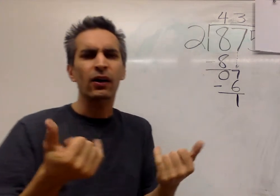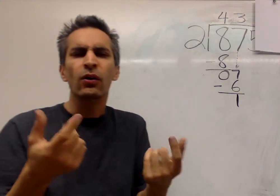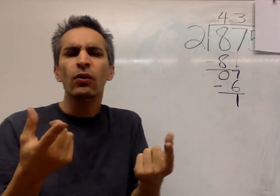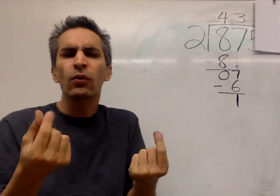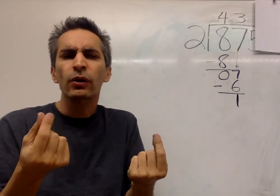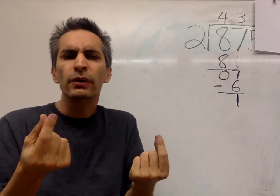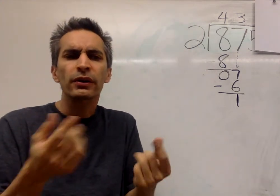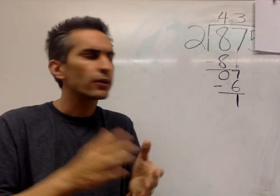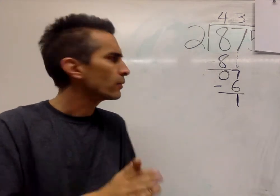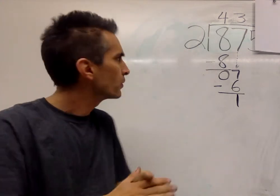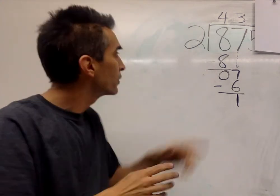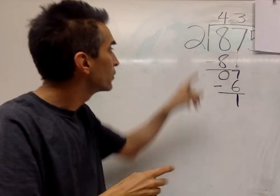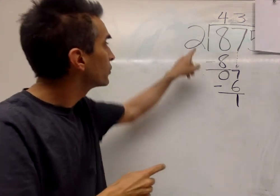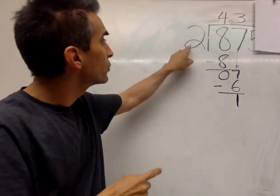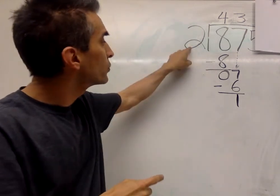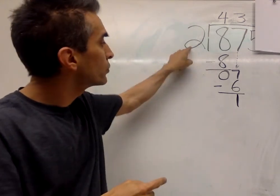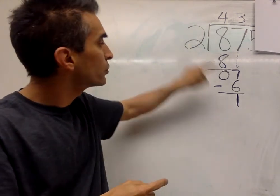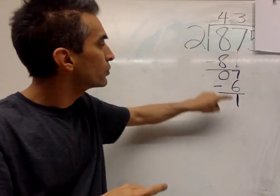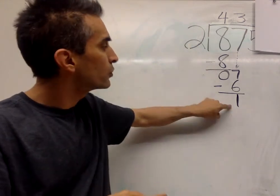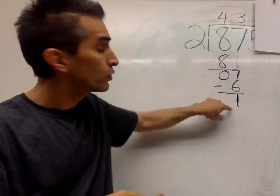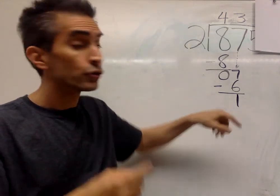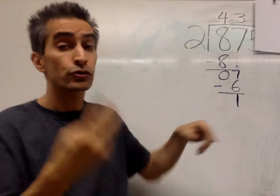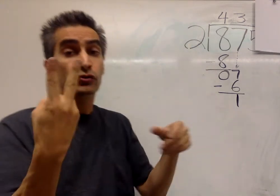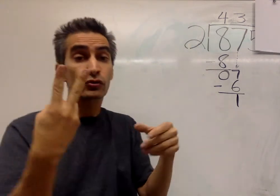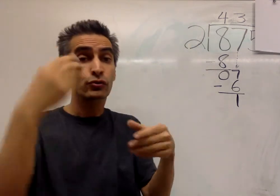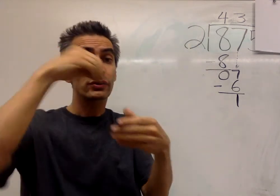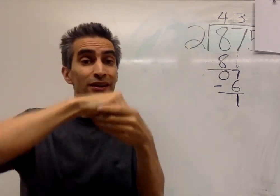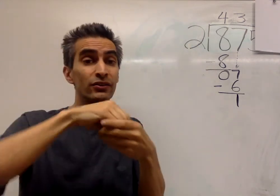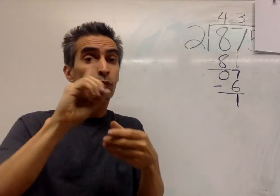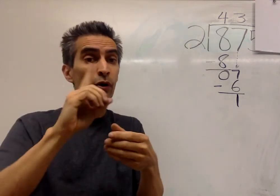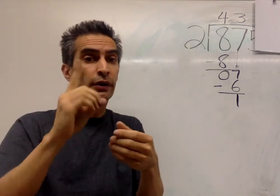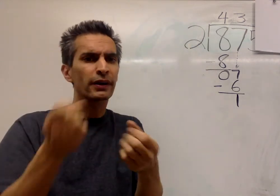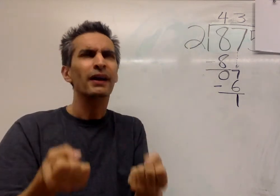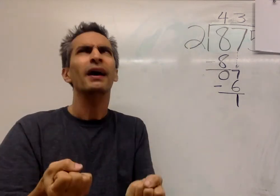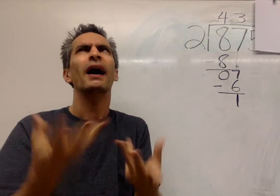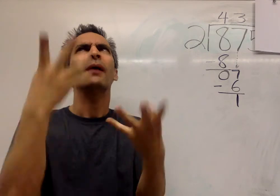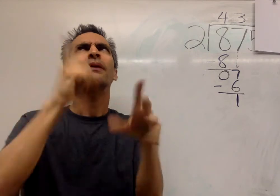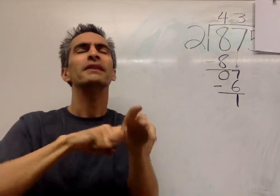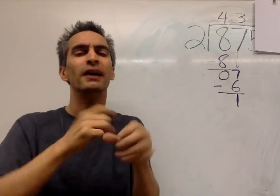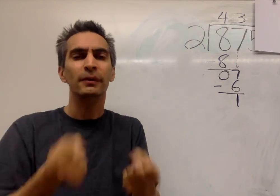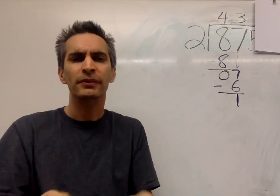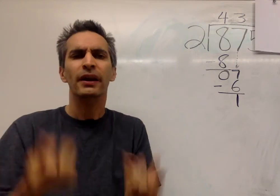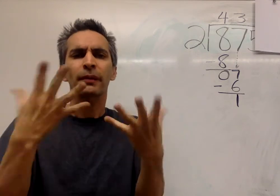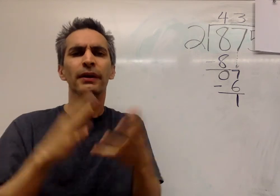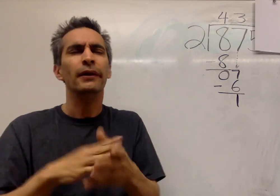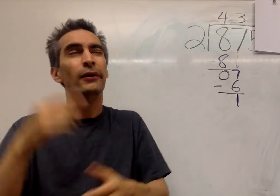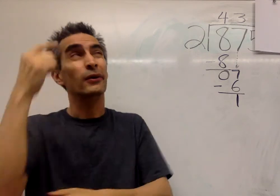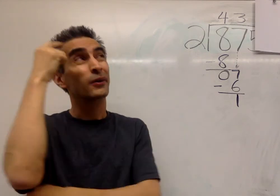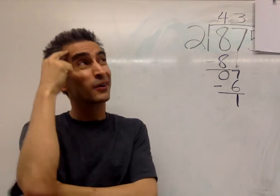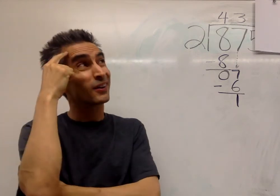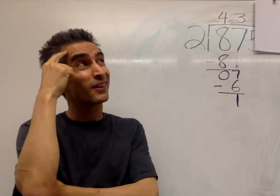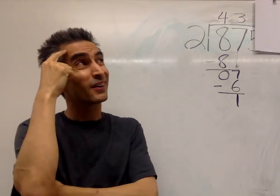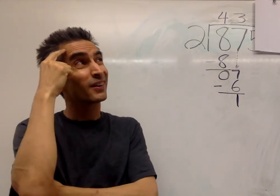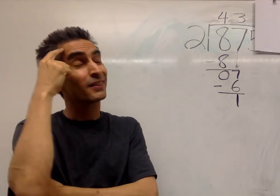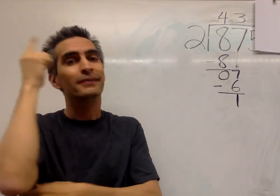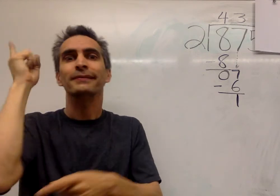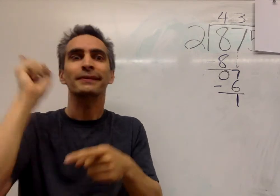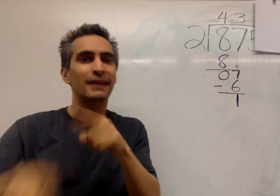Now, what are we going to do? Two goes into one. How many times? Let's think about